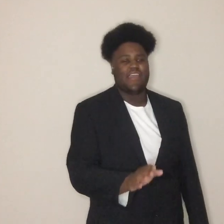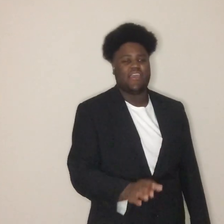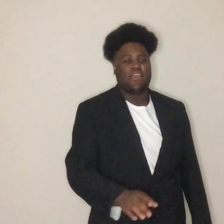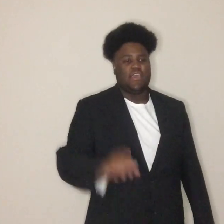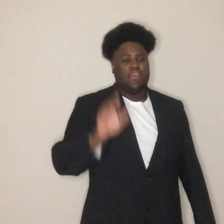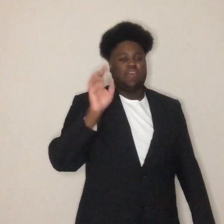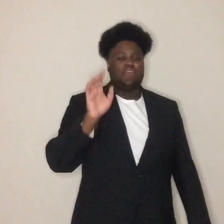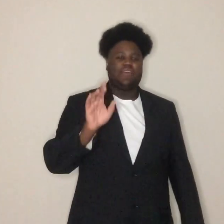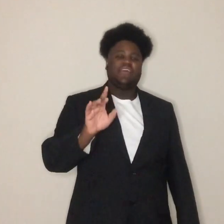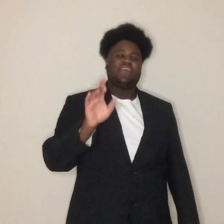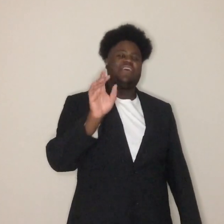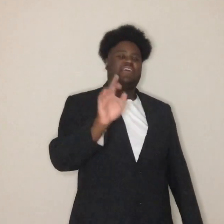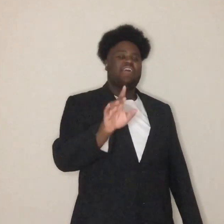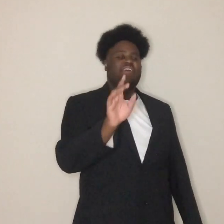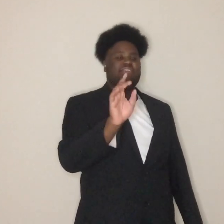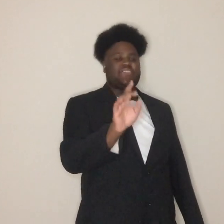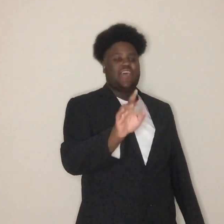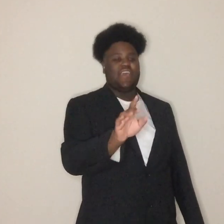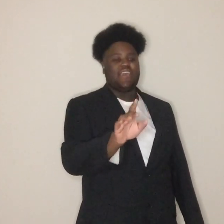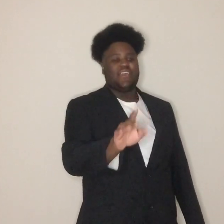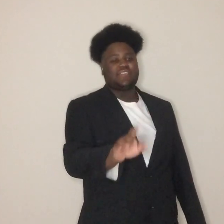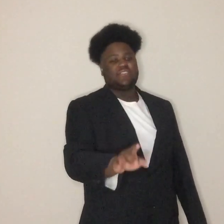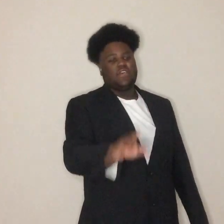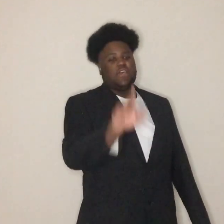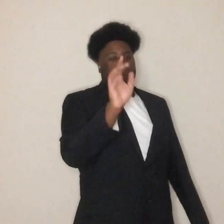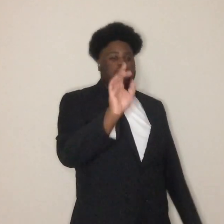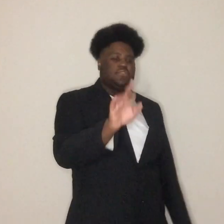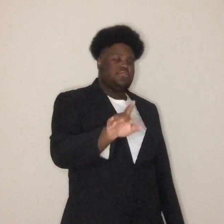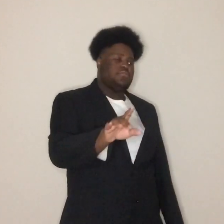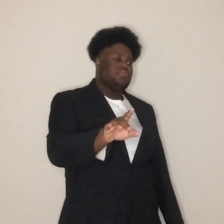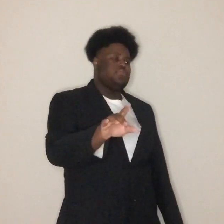It takes two